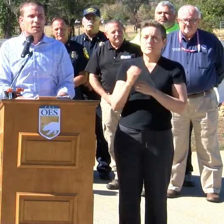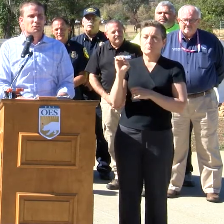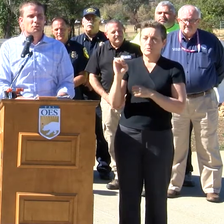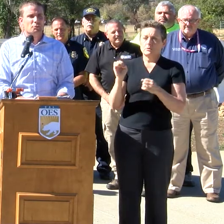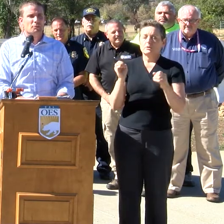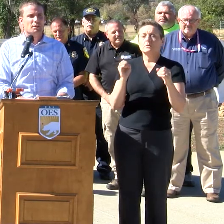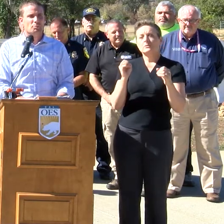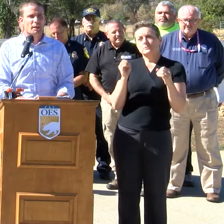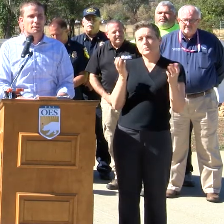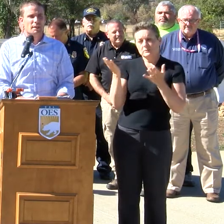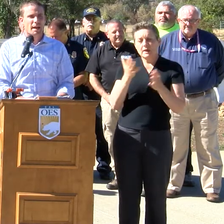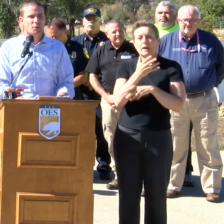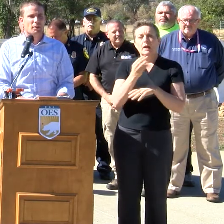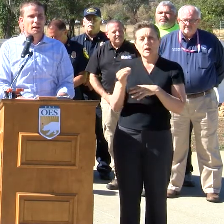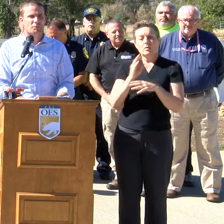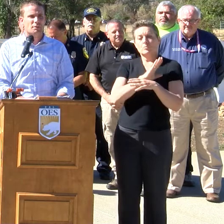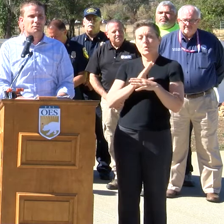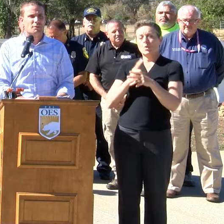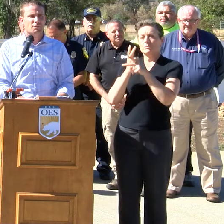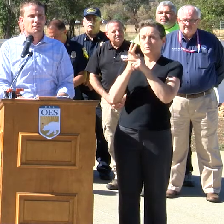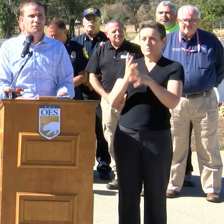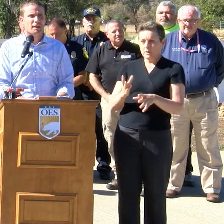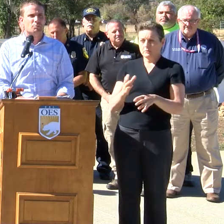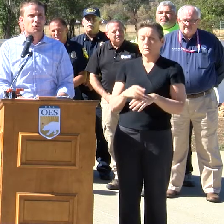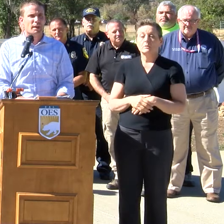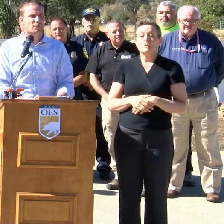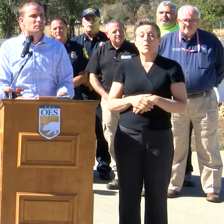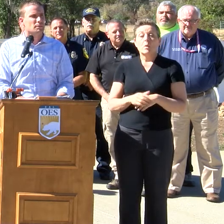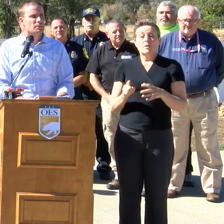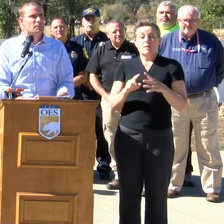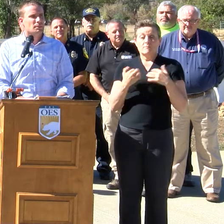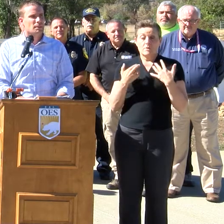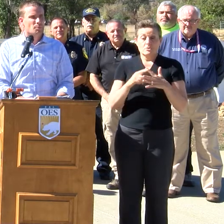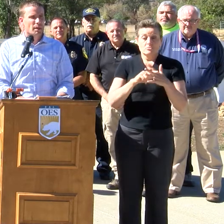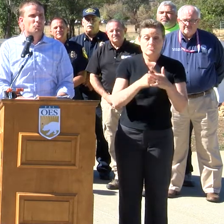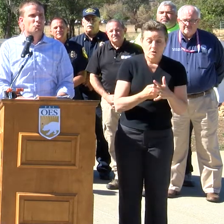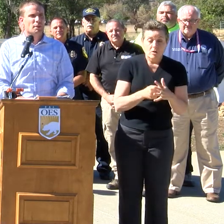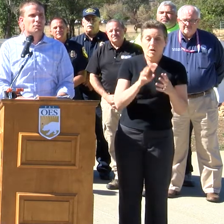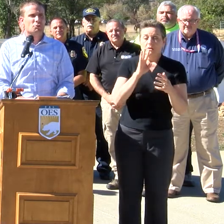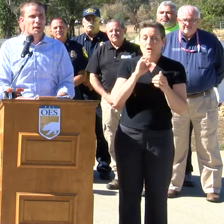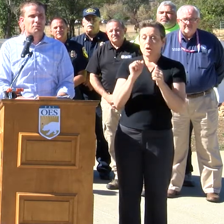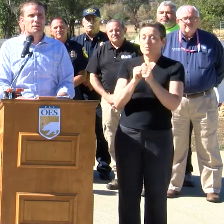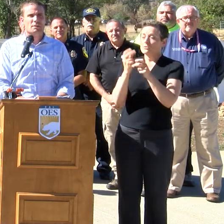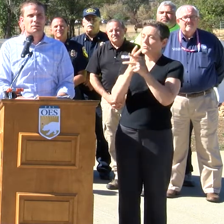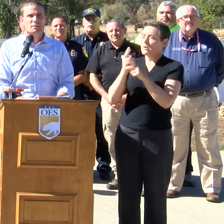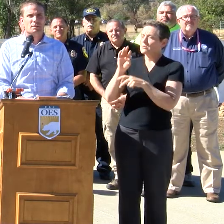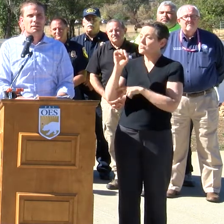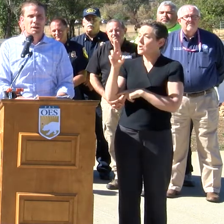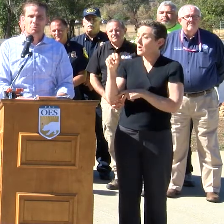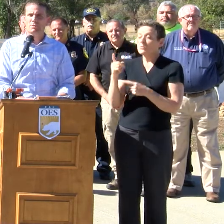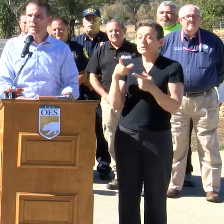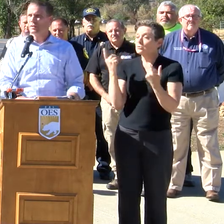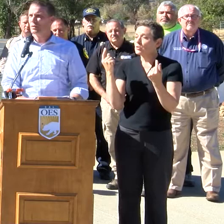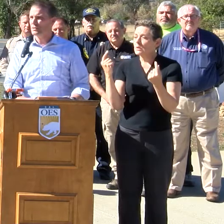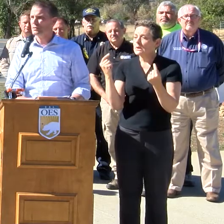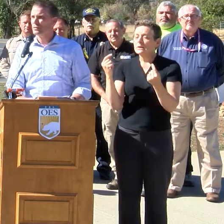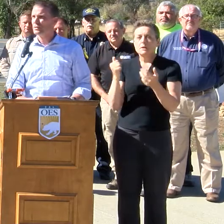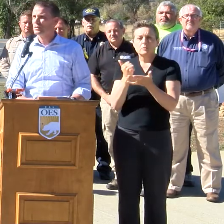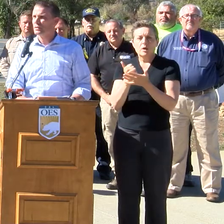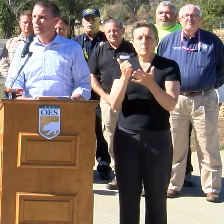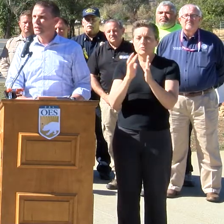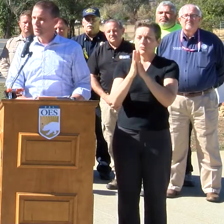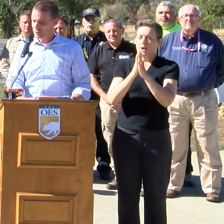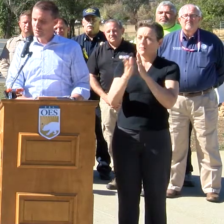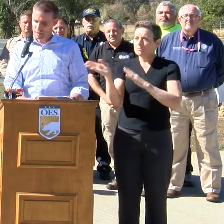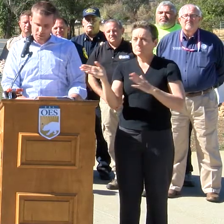I talked to Supervisor Brown an hour after this devastating fire broke out. And the man was directing traffic and helping with evacuations.